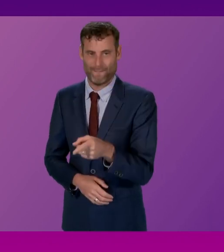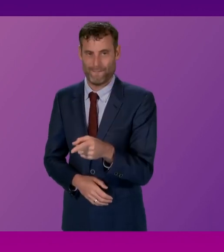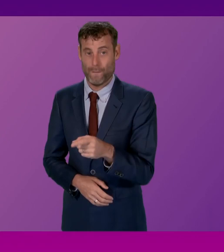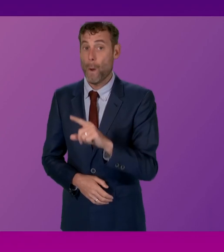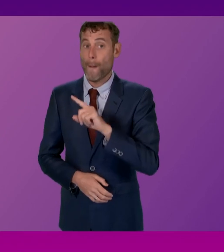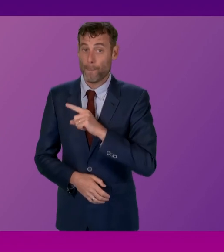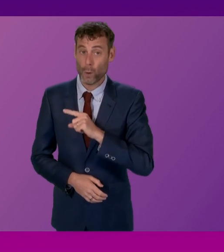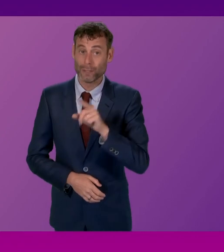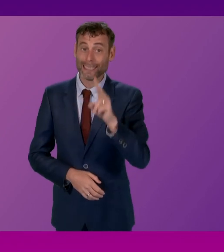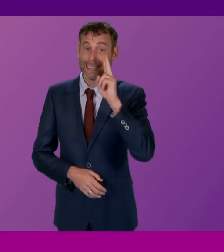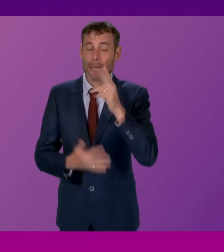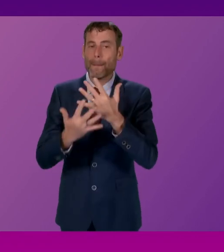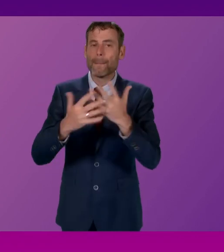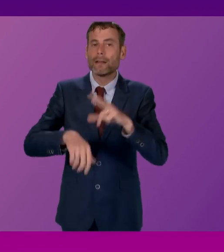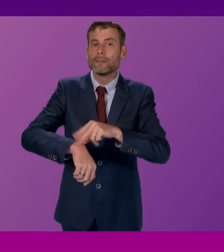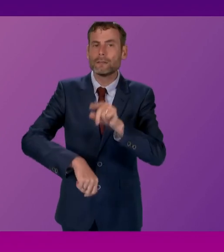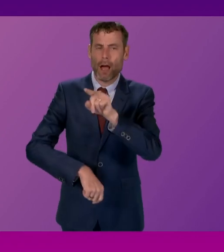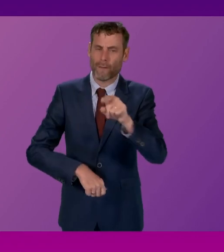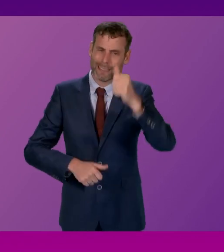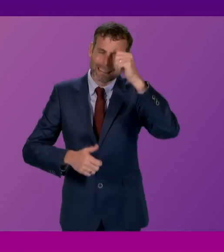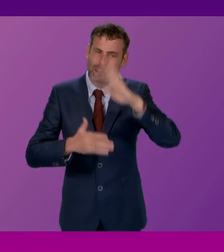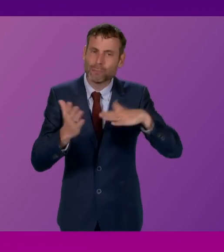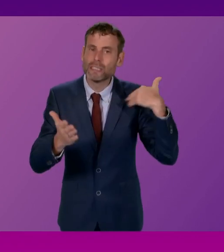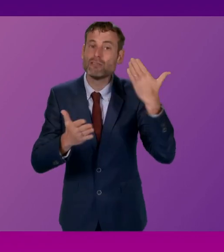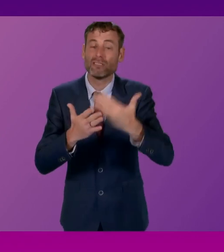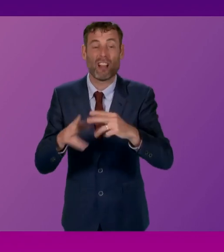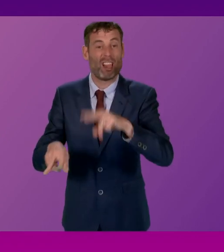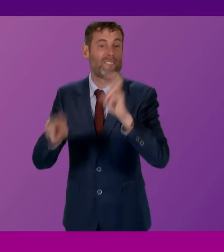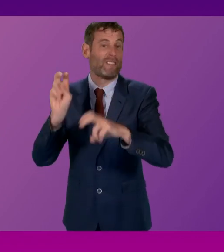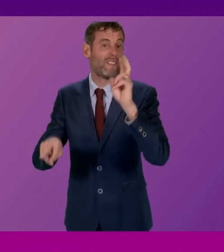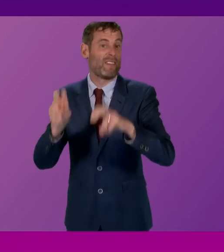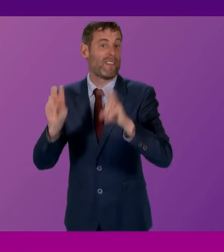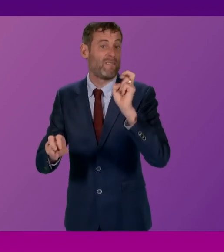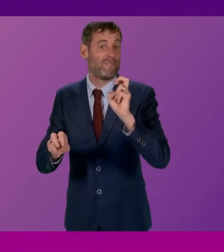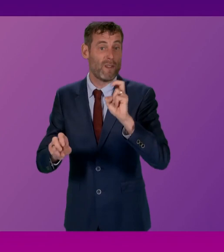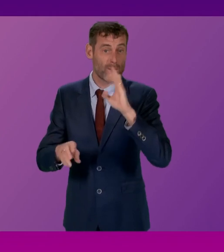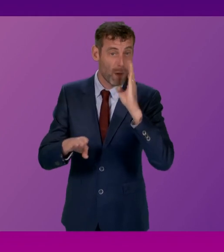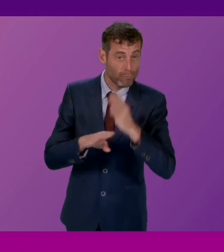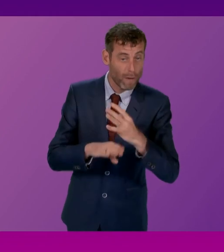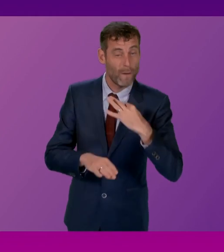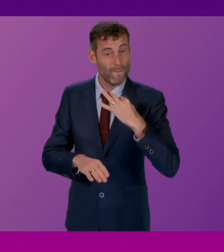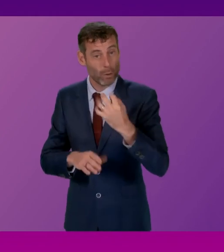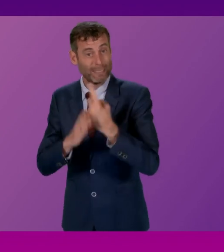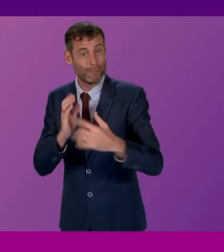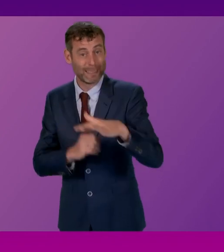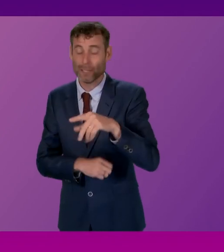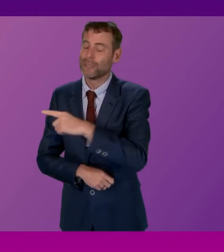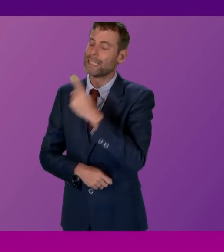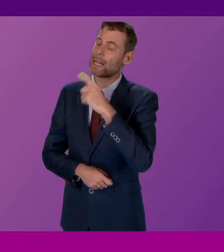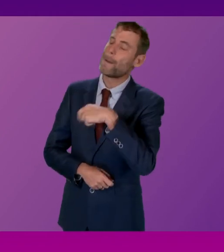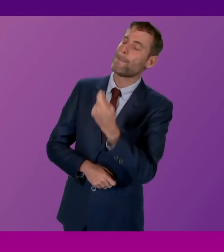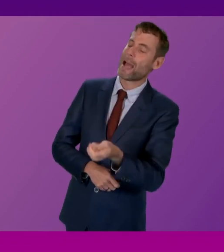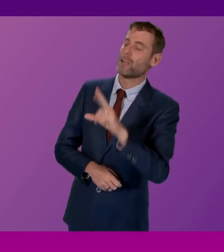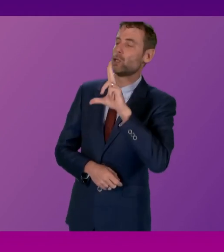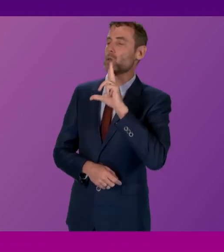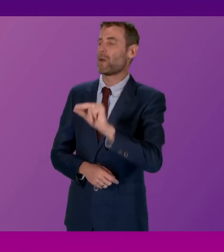experienced staff from the private, involuntary and independent sector. And he can't just do the £12 an hour living wage.